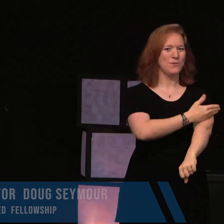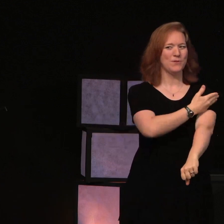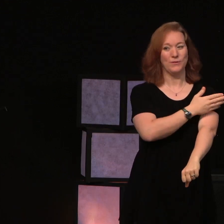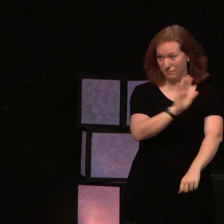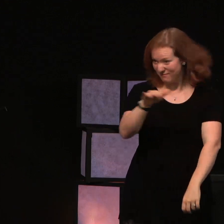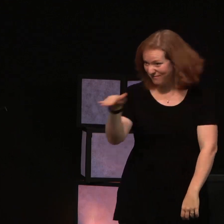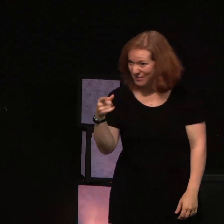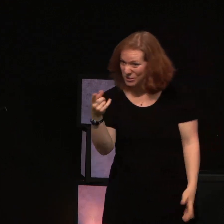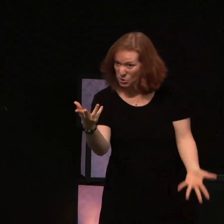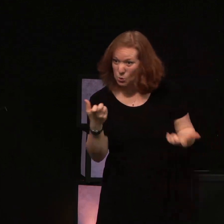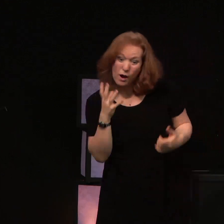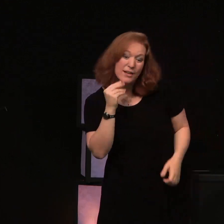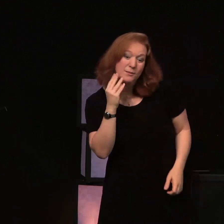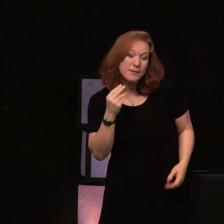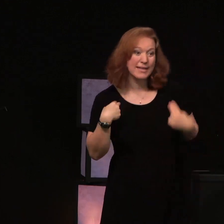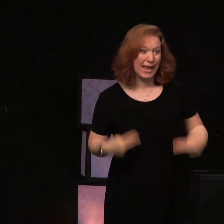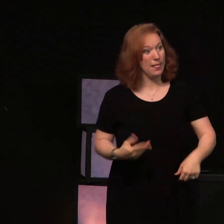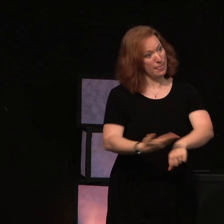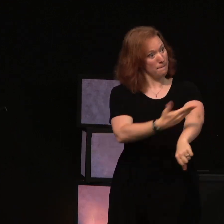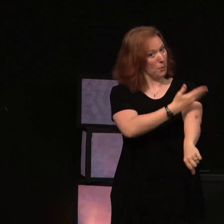you could use some improved health?